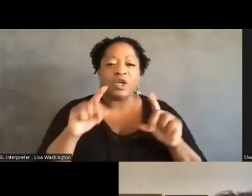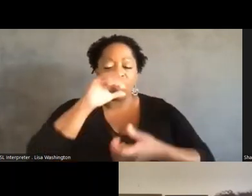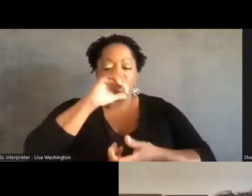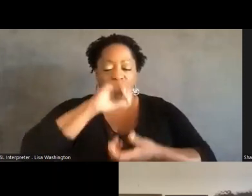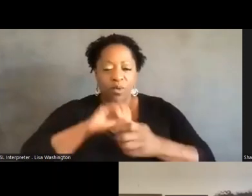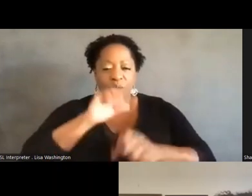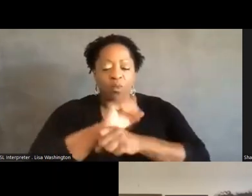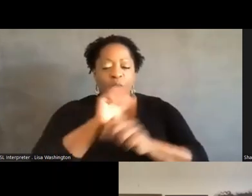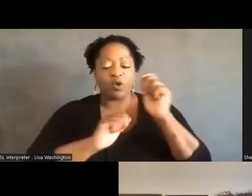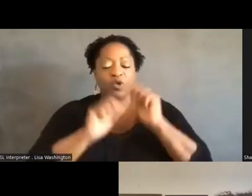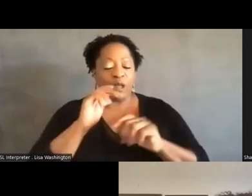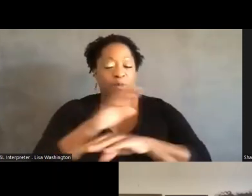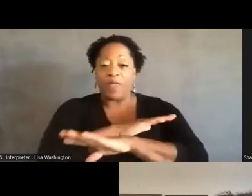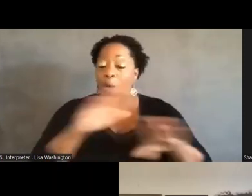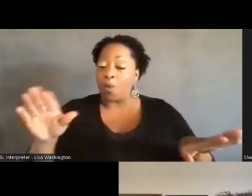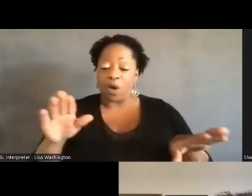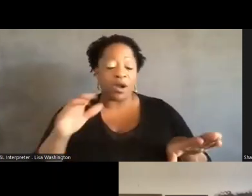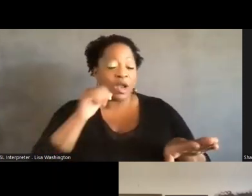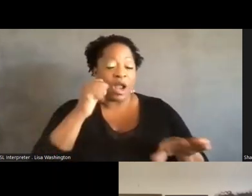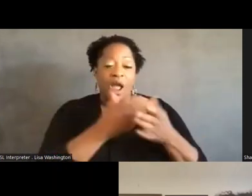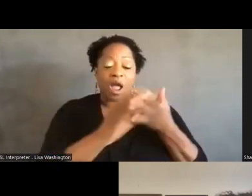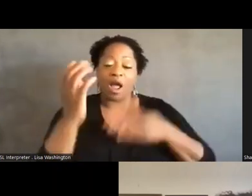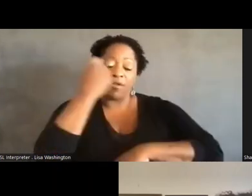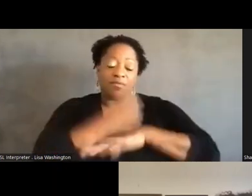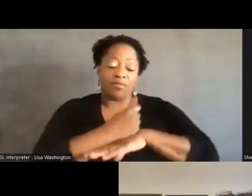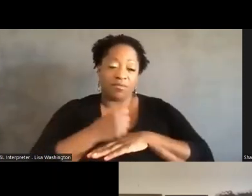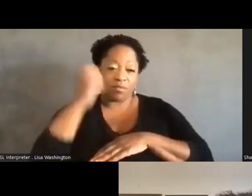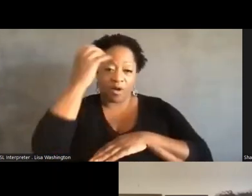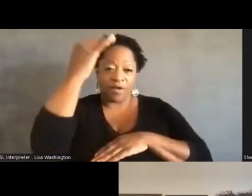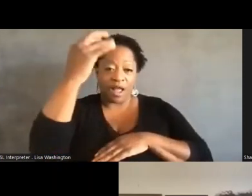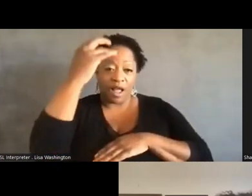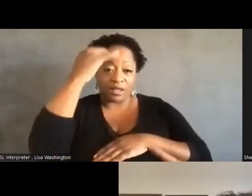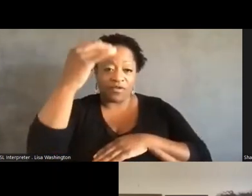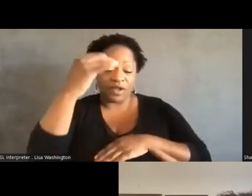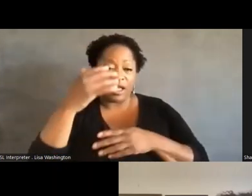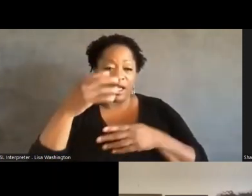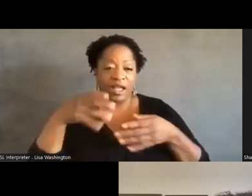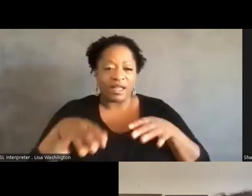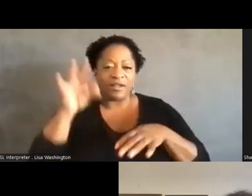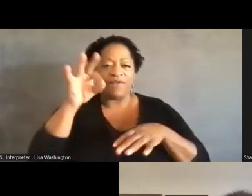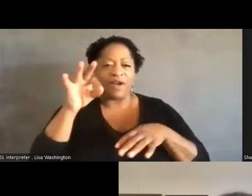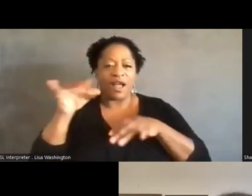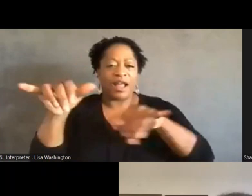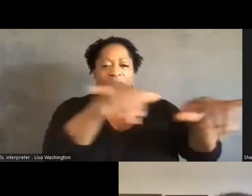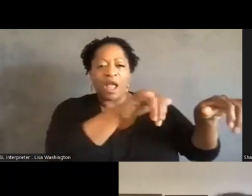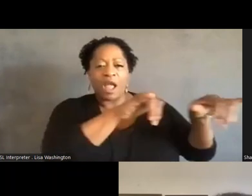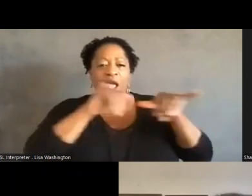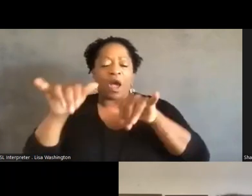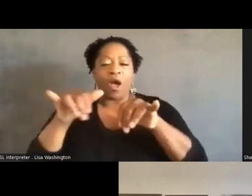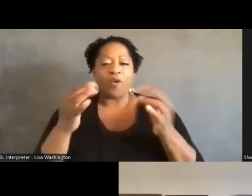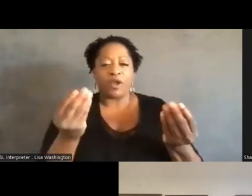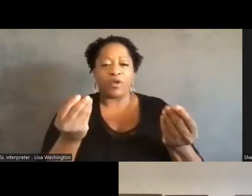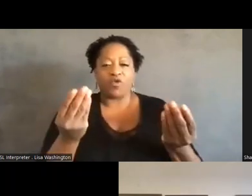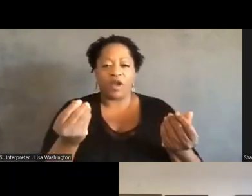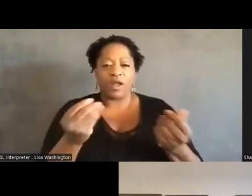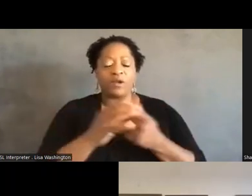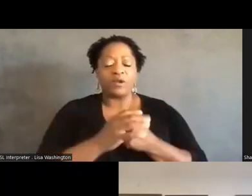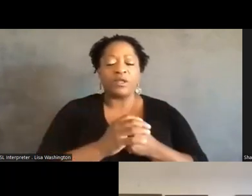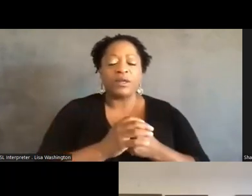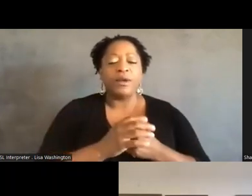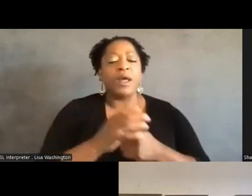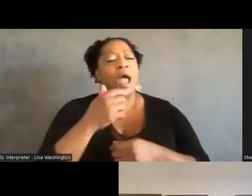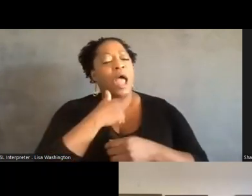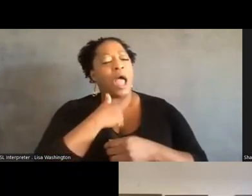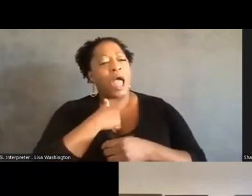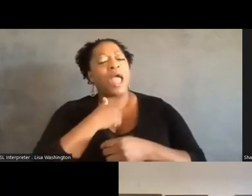people that weren't abolitionists to, to find, um, common ground, right? Um, and I am,